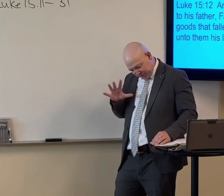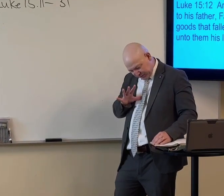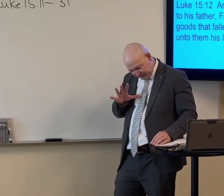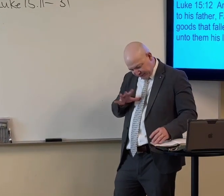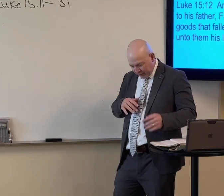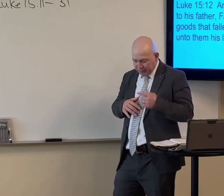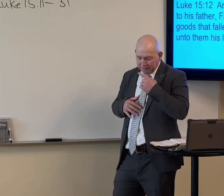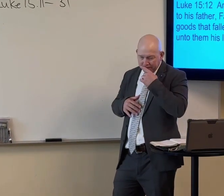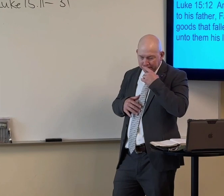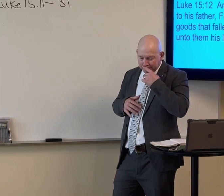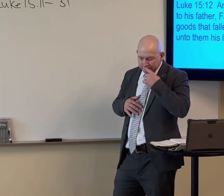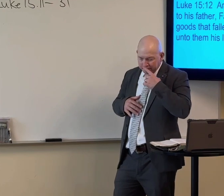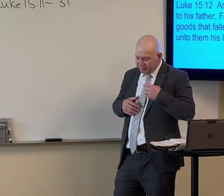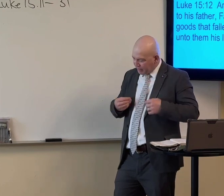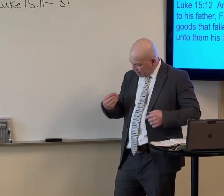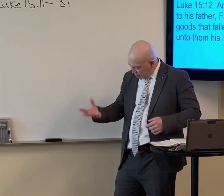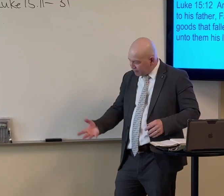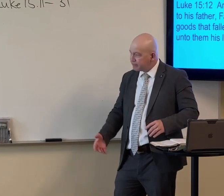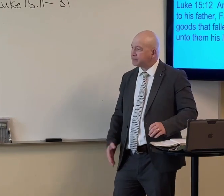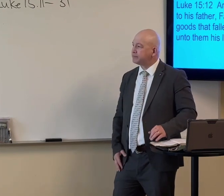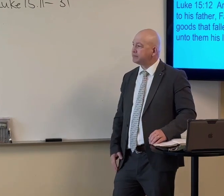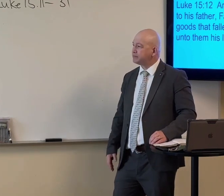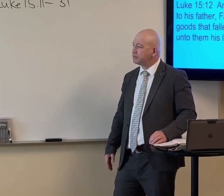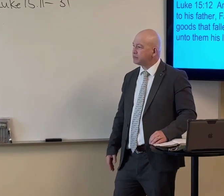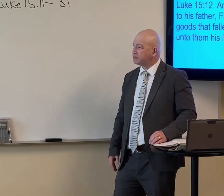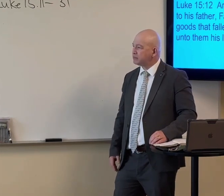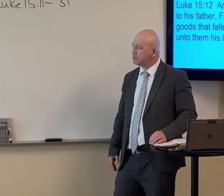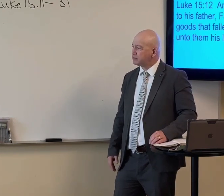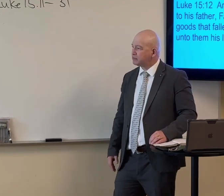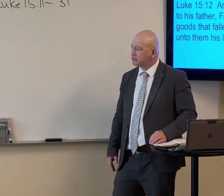Said, okay, fine. And he gave it up.